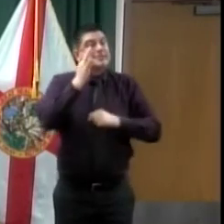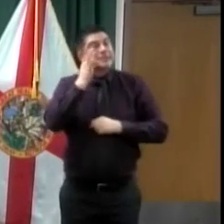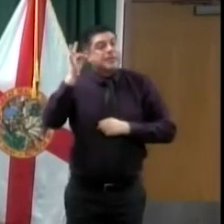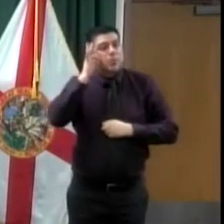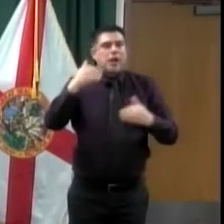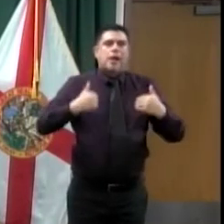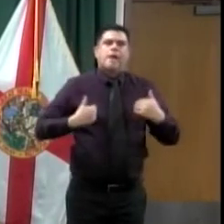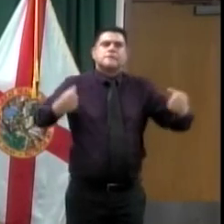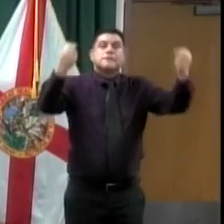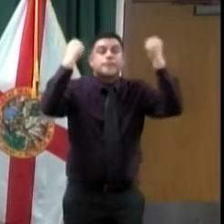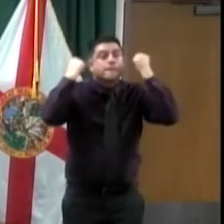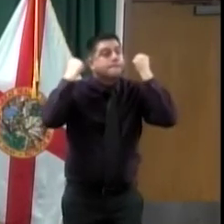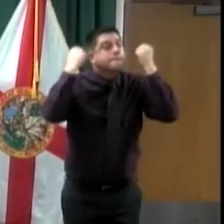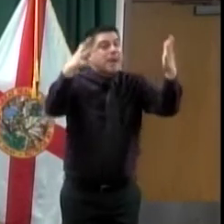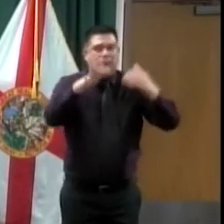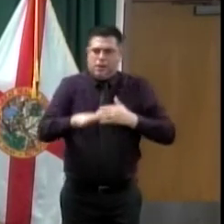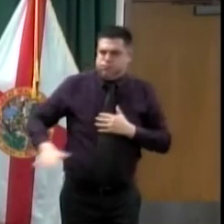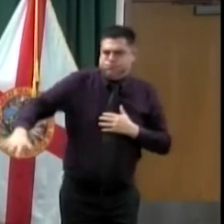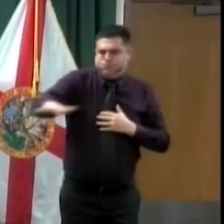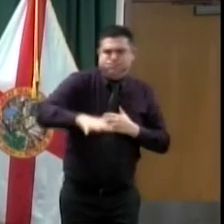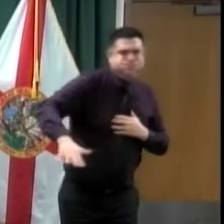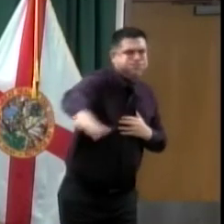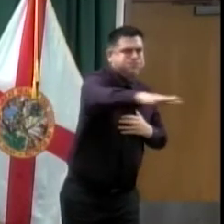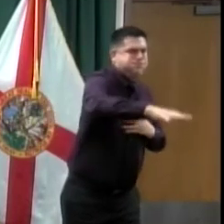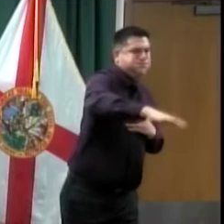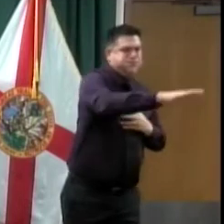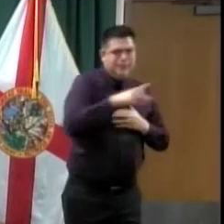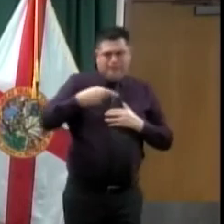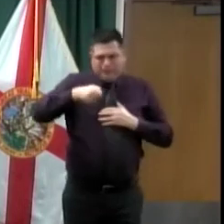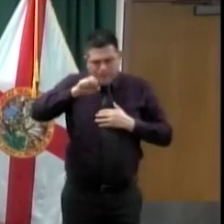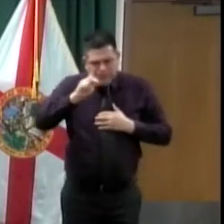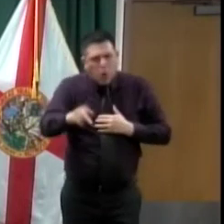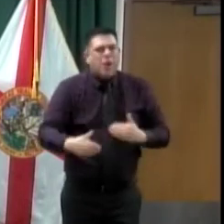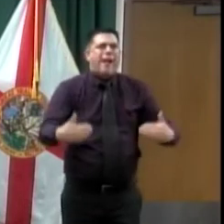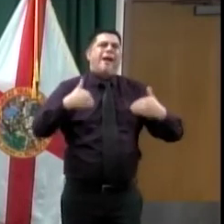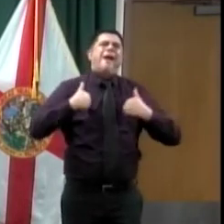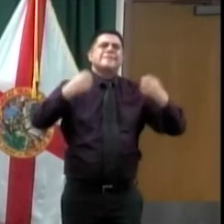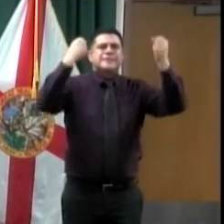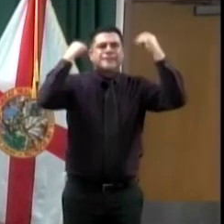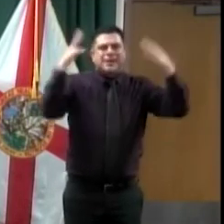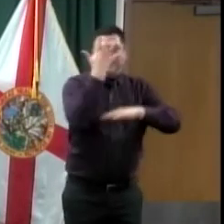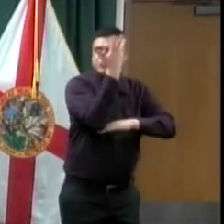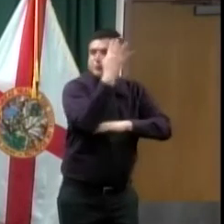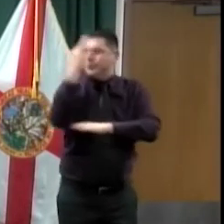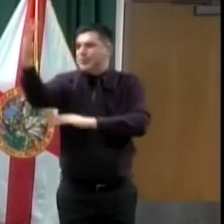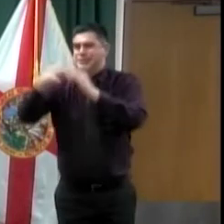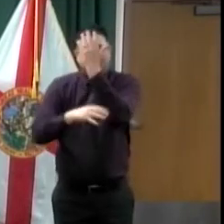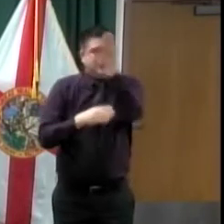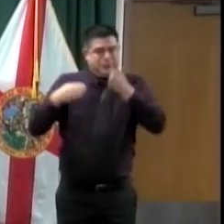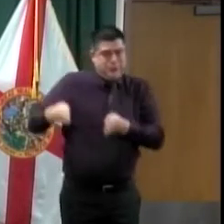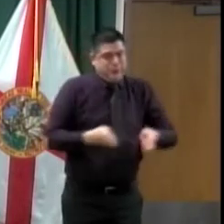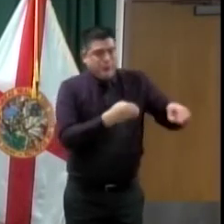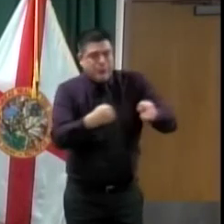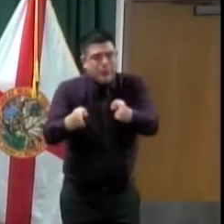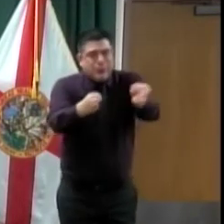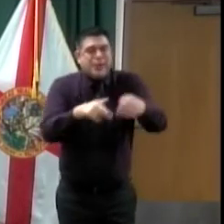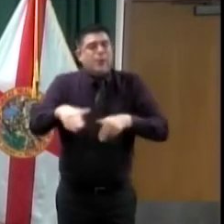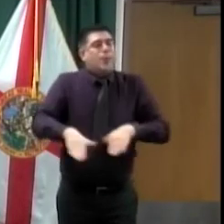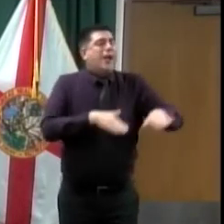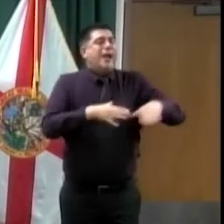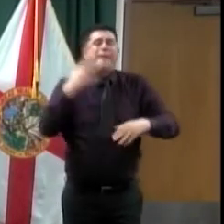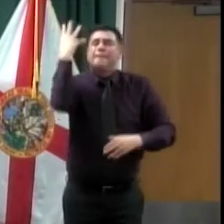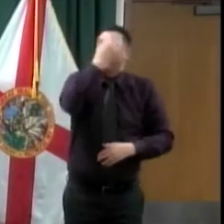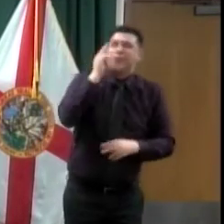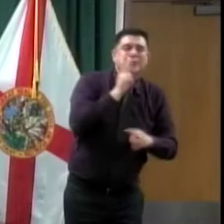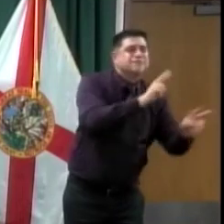you're on our trails. You can still go to the park. Don't have your children play on the playground. All of our playgrounds are closed anyways. And the ones that we couldn't close have